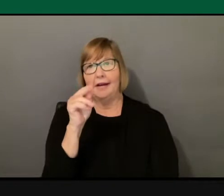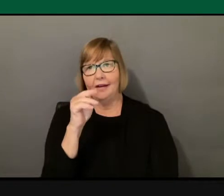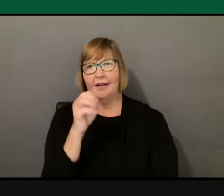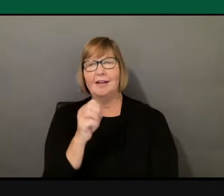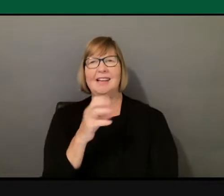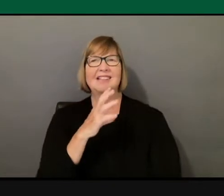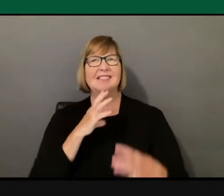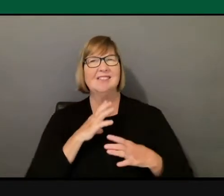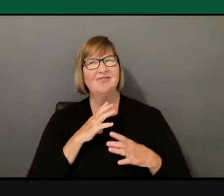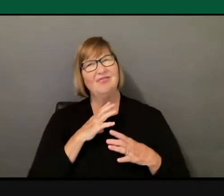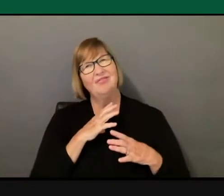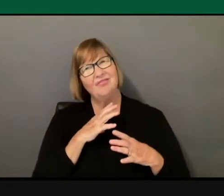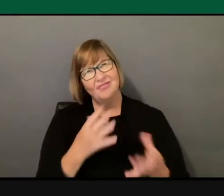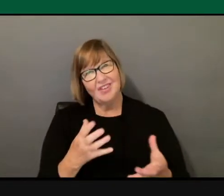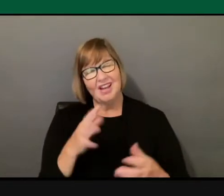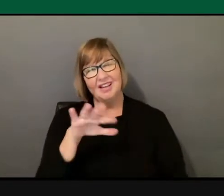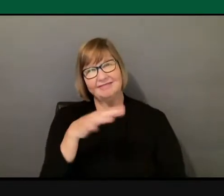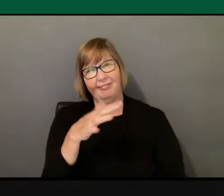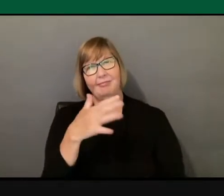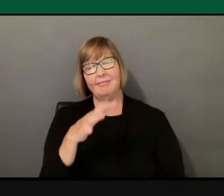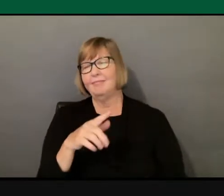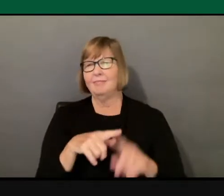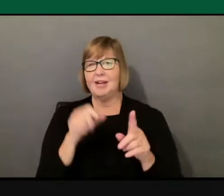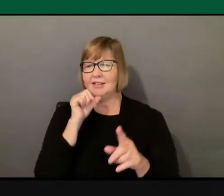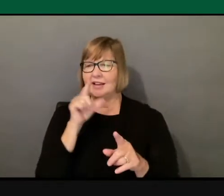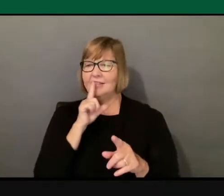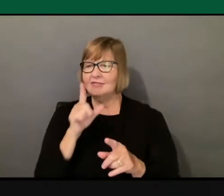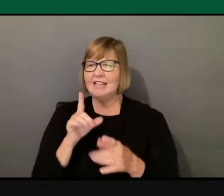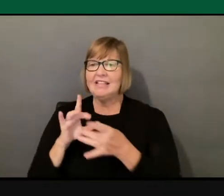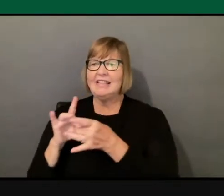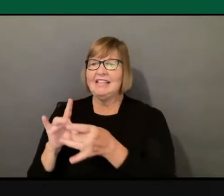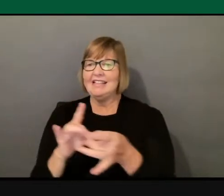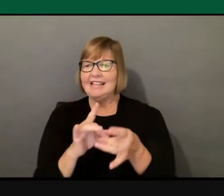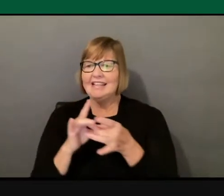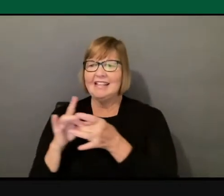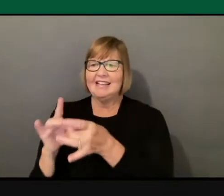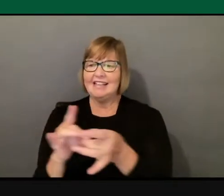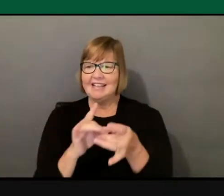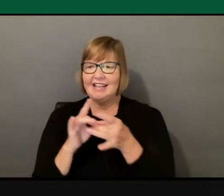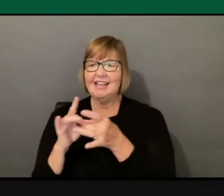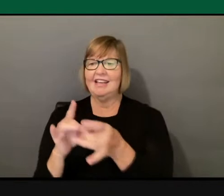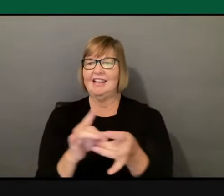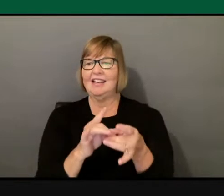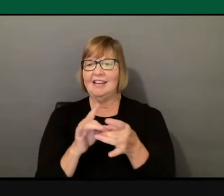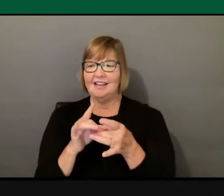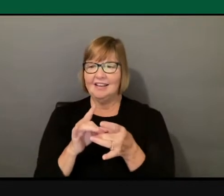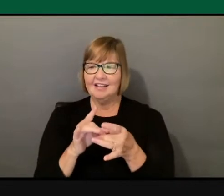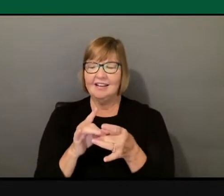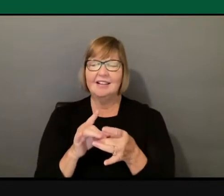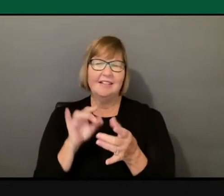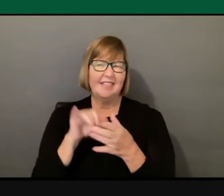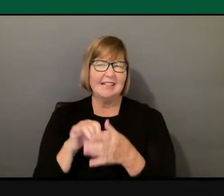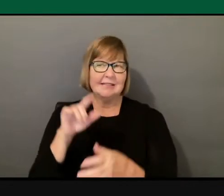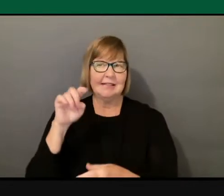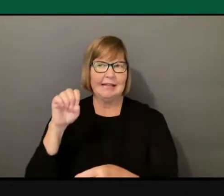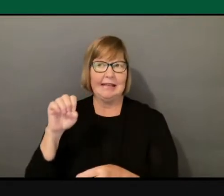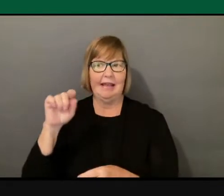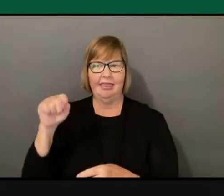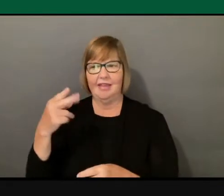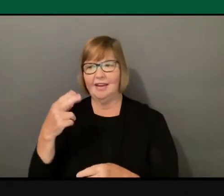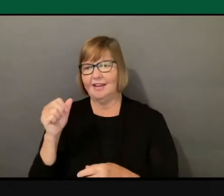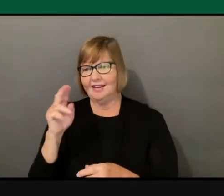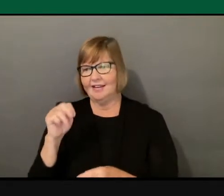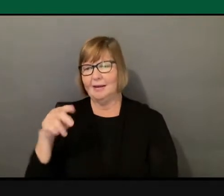you're not, you know, you're not going to be continually connected with it. So whether it be a class or whether it be something, the other thing that's challenging on